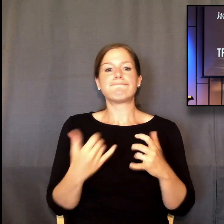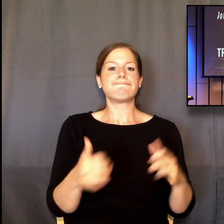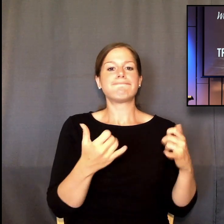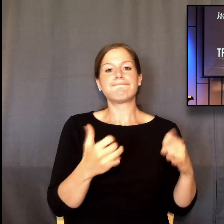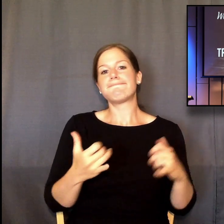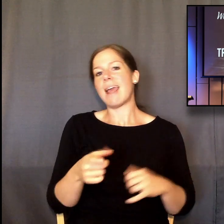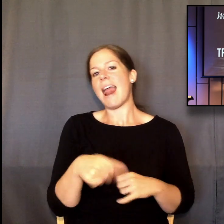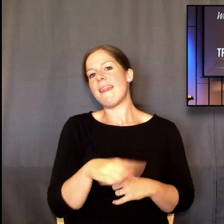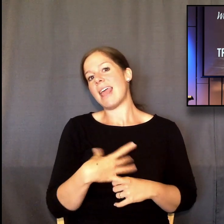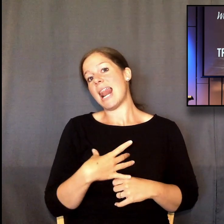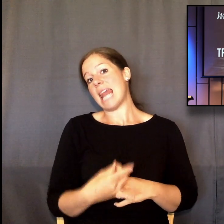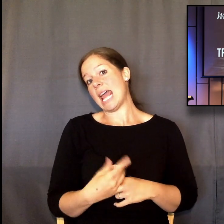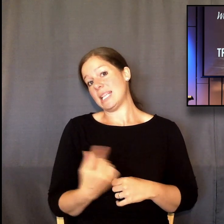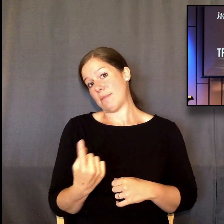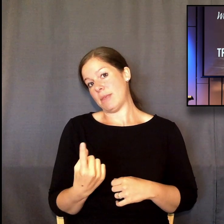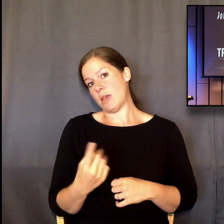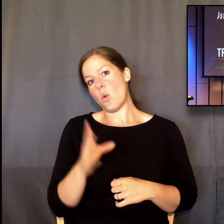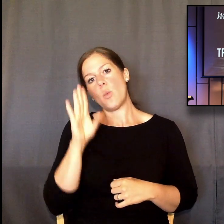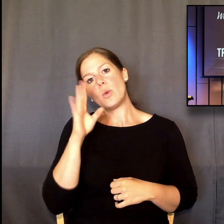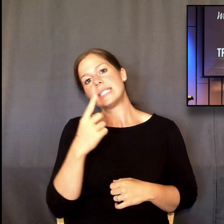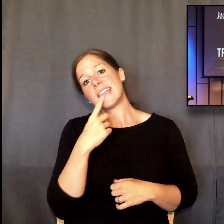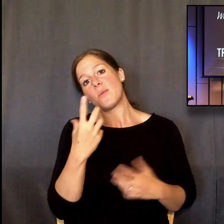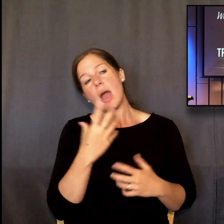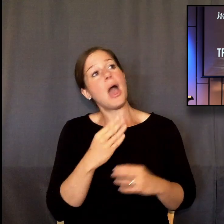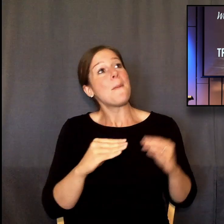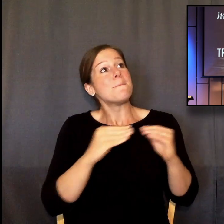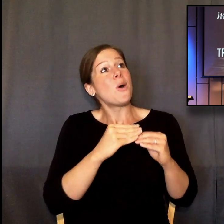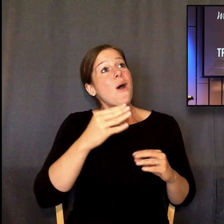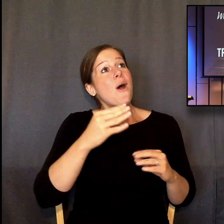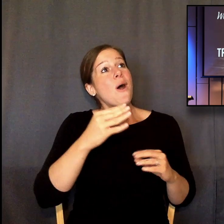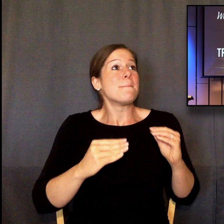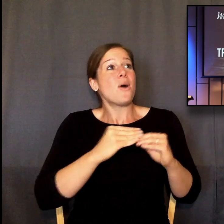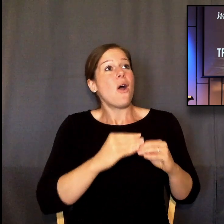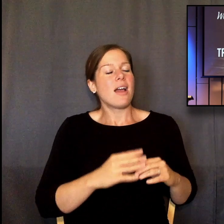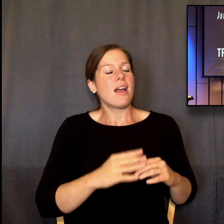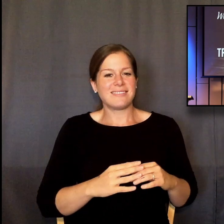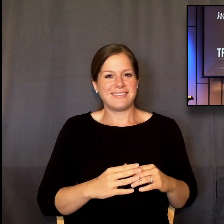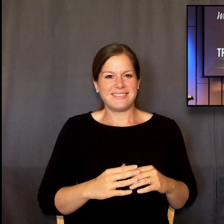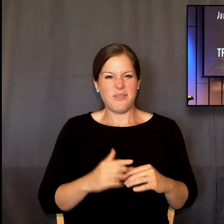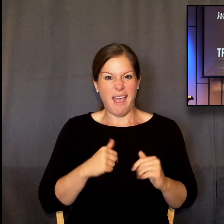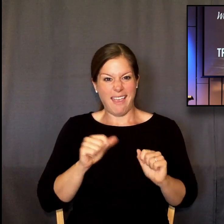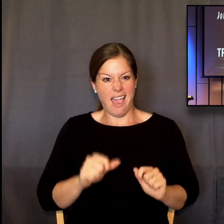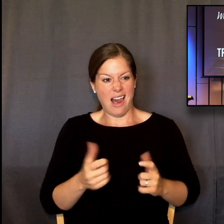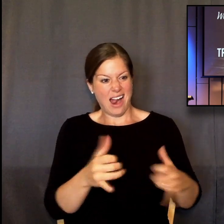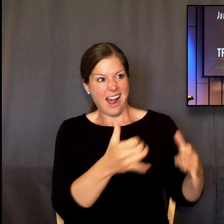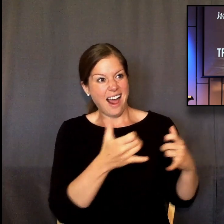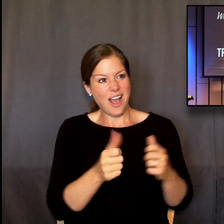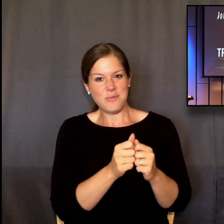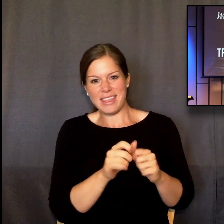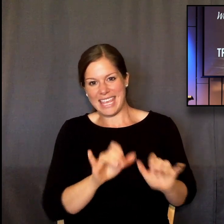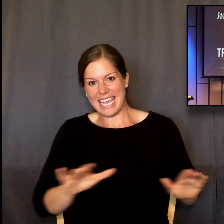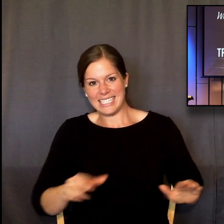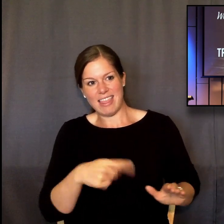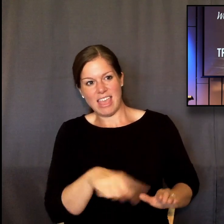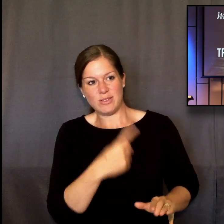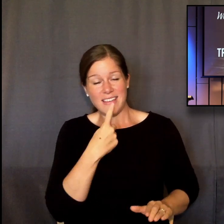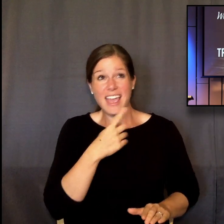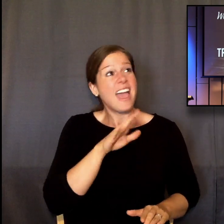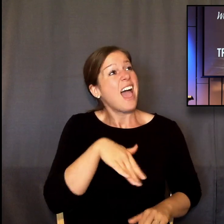more. So I can tickle my son, can call him, I can tickle my daughter Ava, and it's constantly able to say, more, Dad,